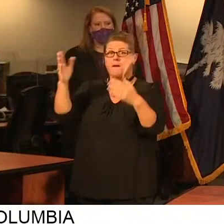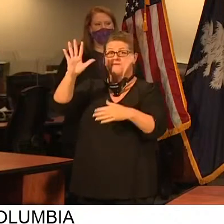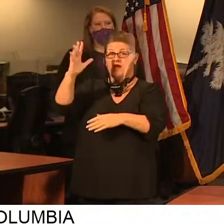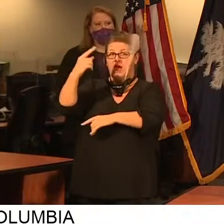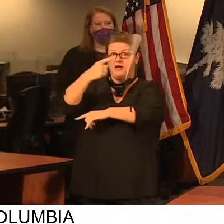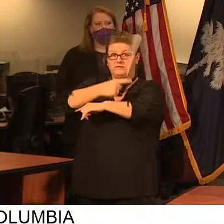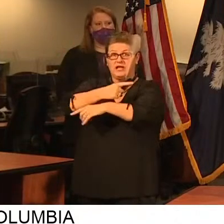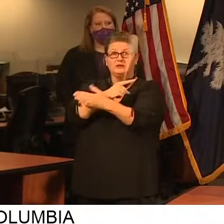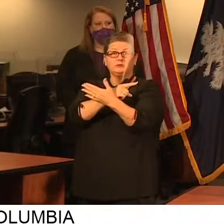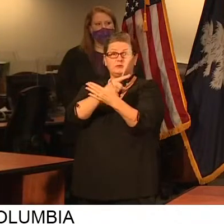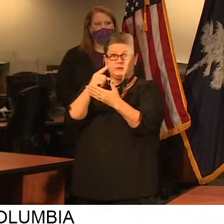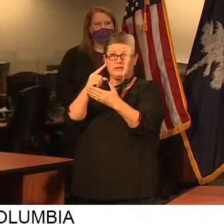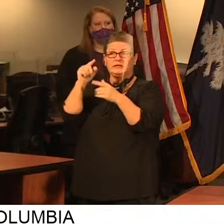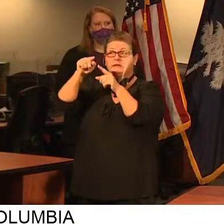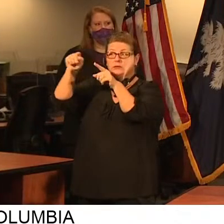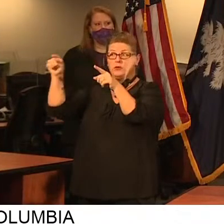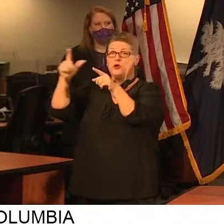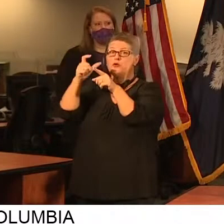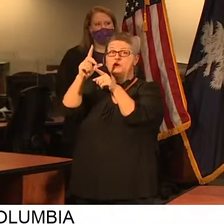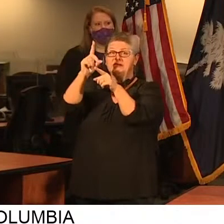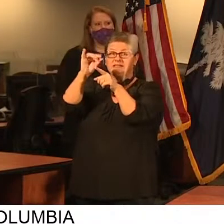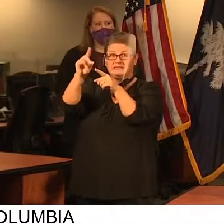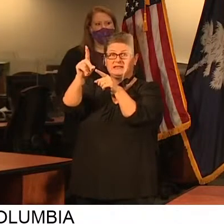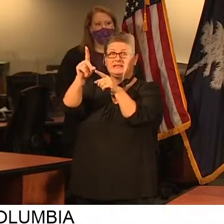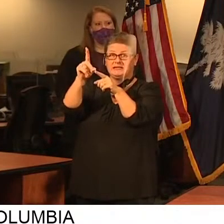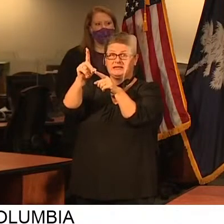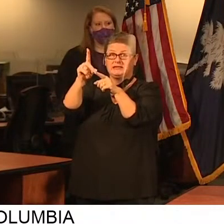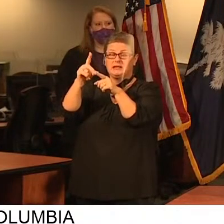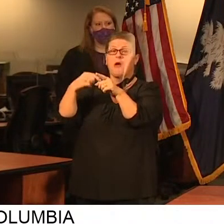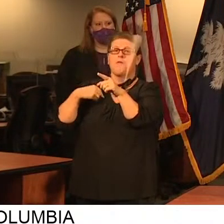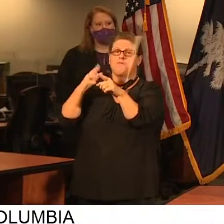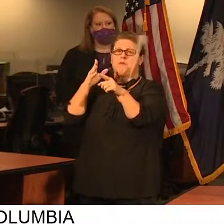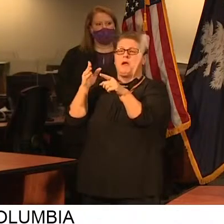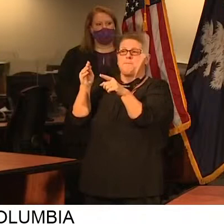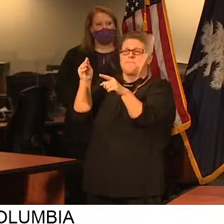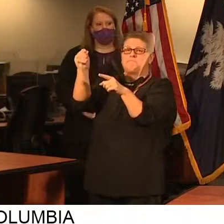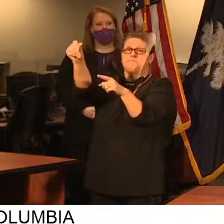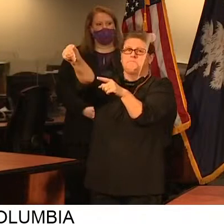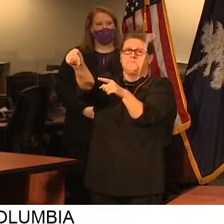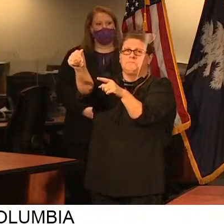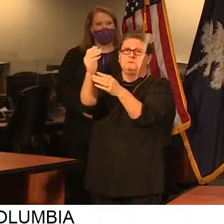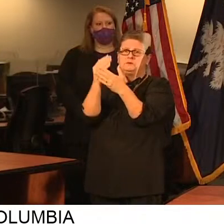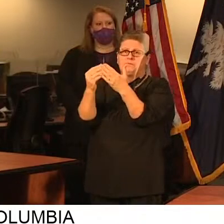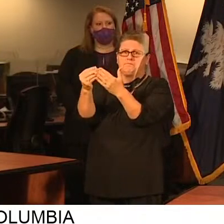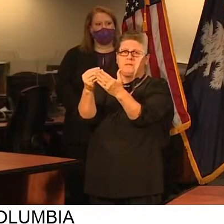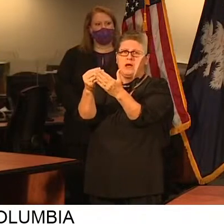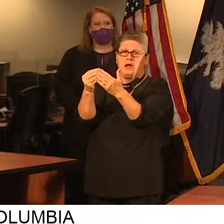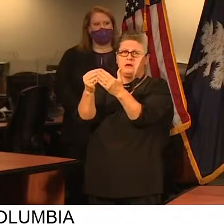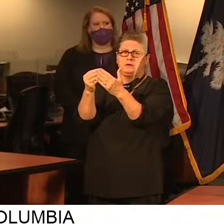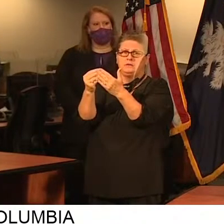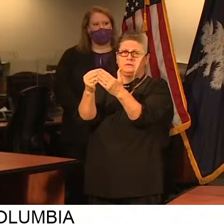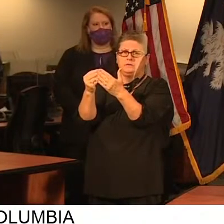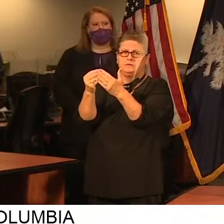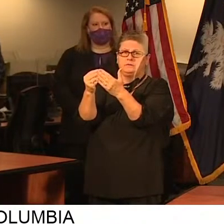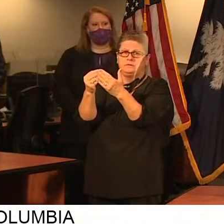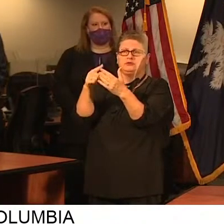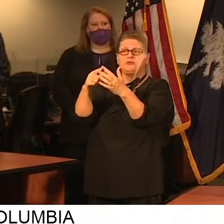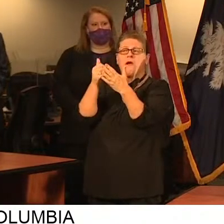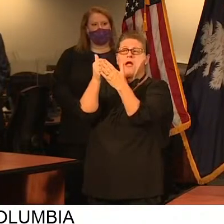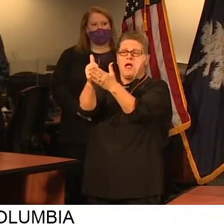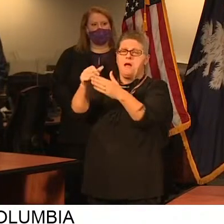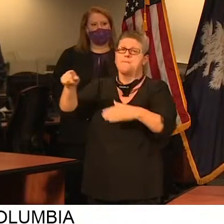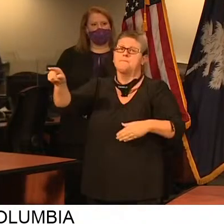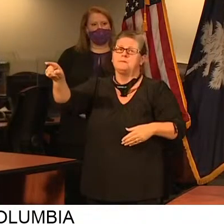education with the costs of doing that. The costs of in-person reopening